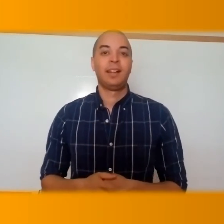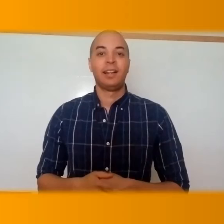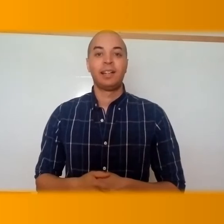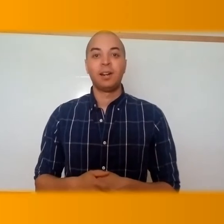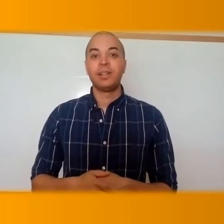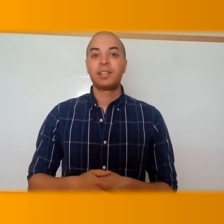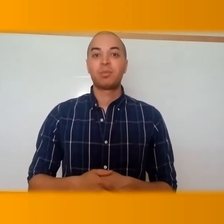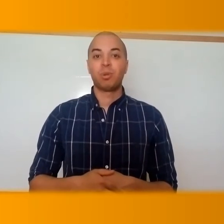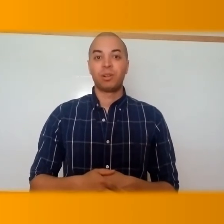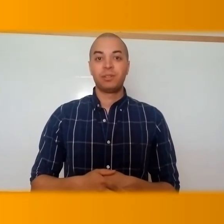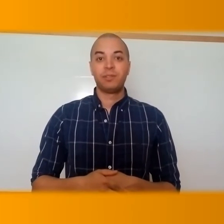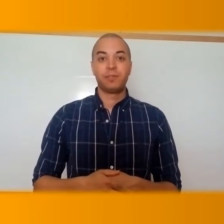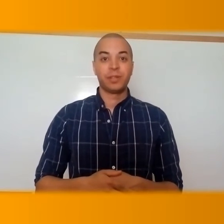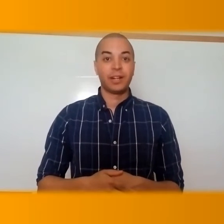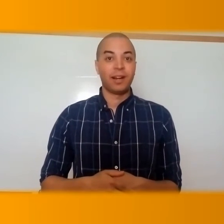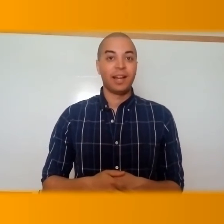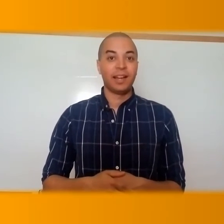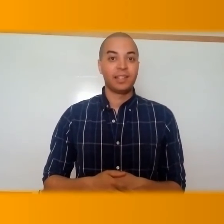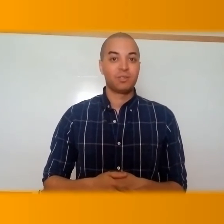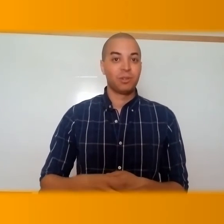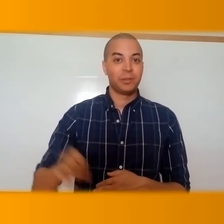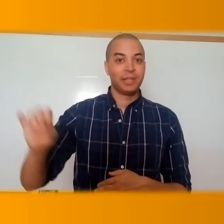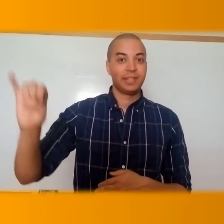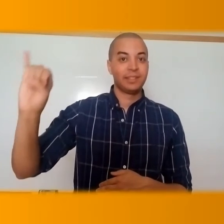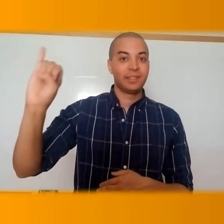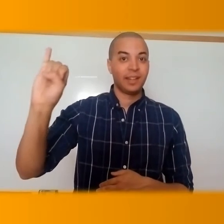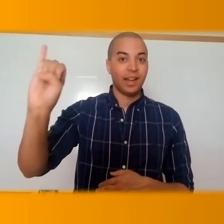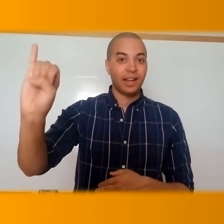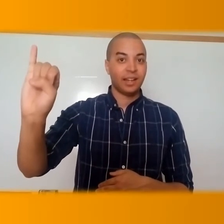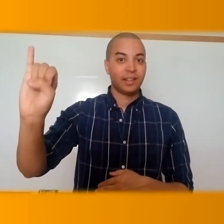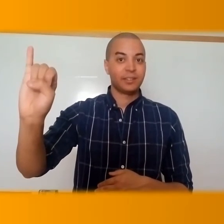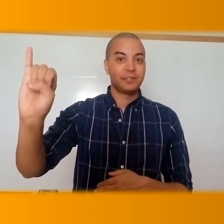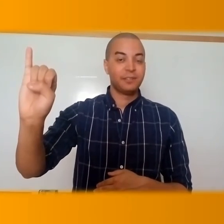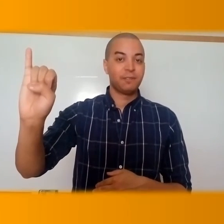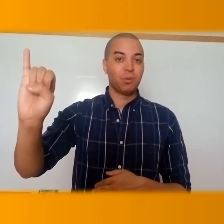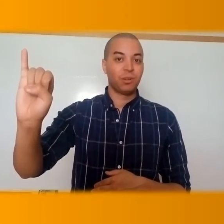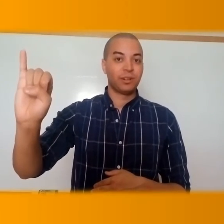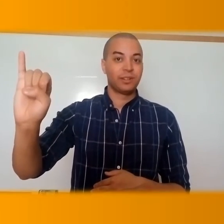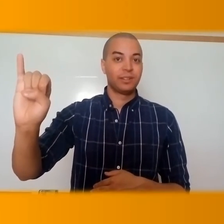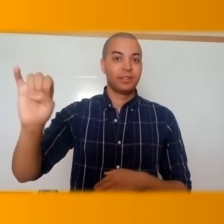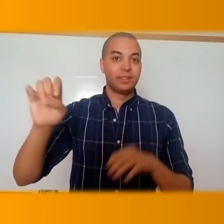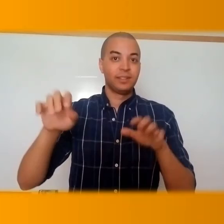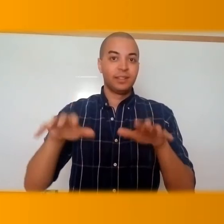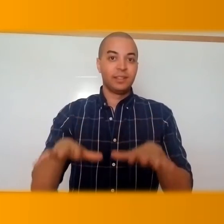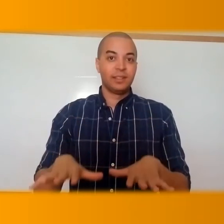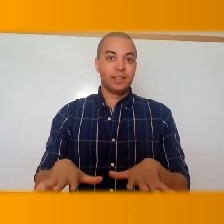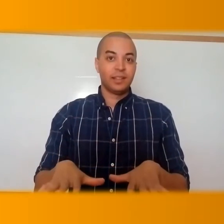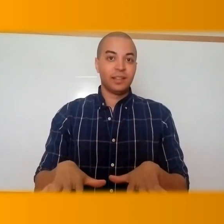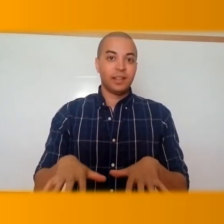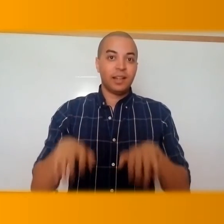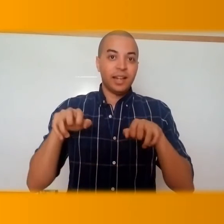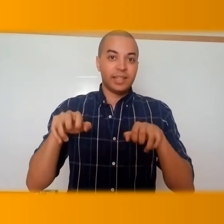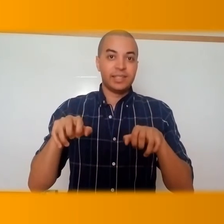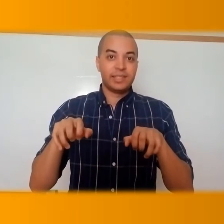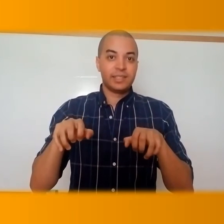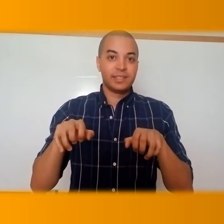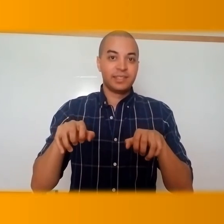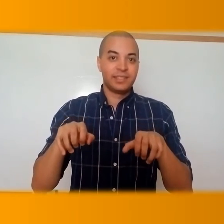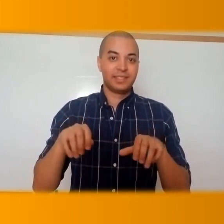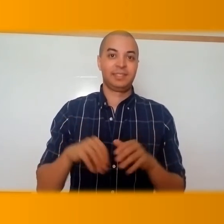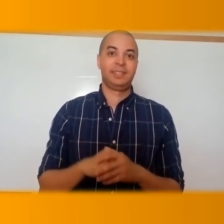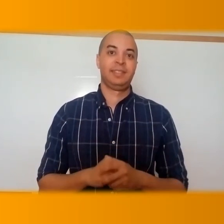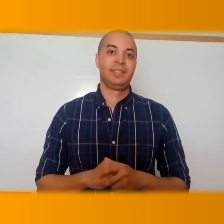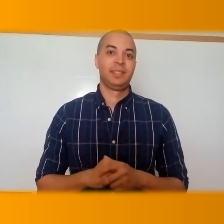Our next word for letter I is going to be I for ice. Ice.